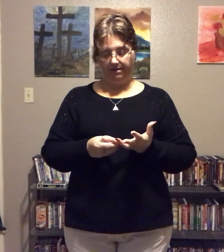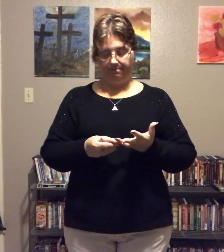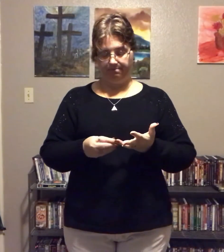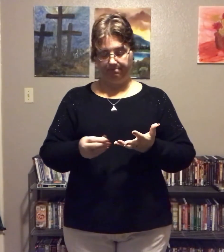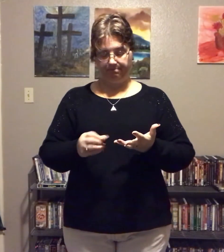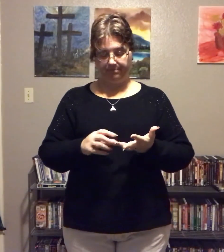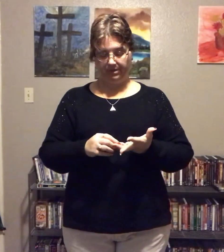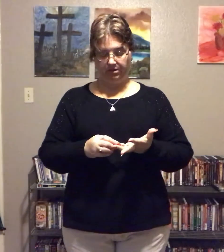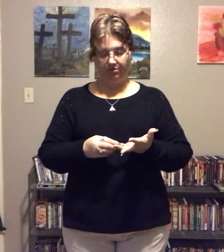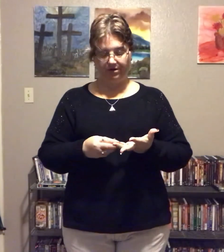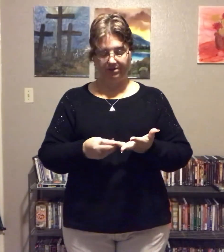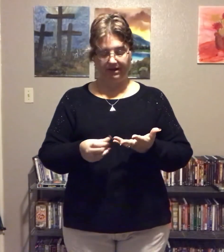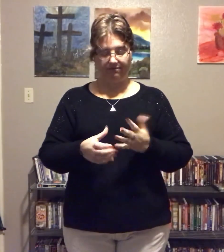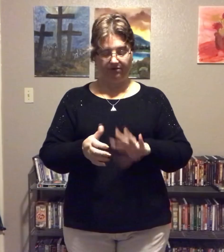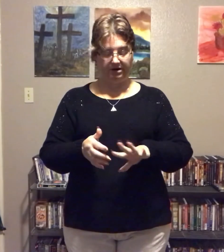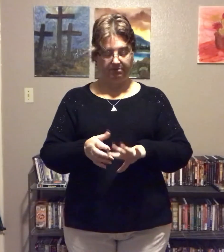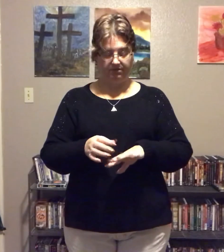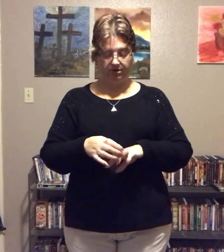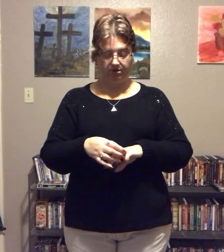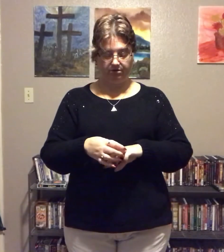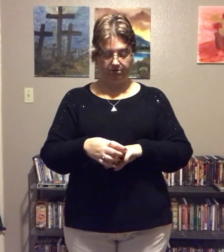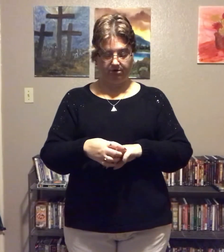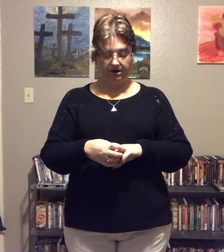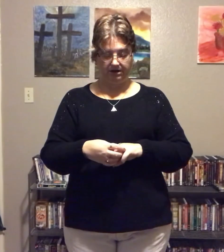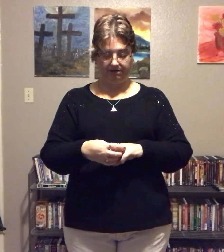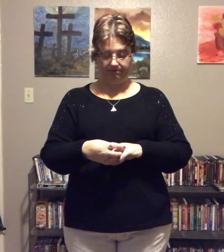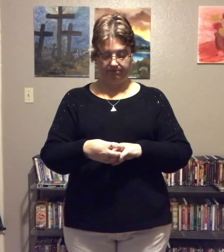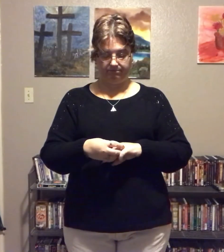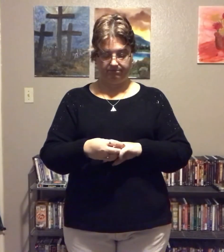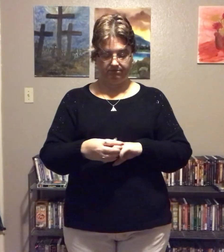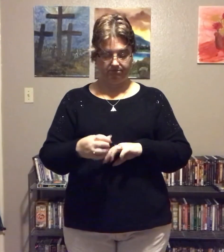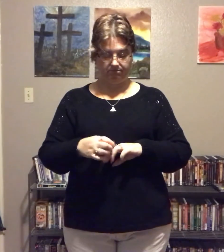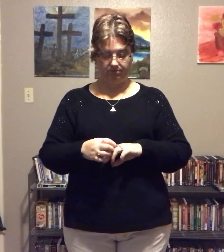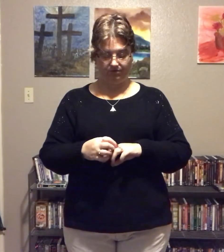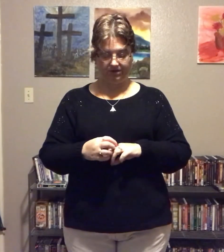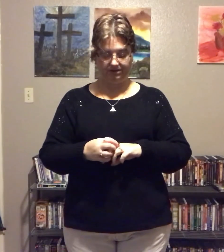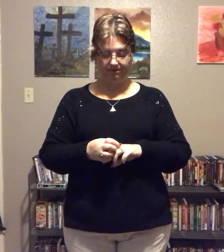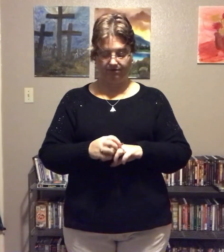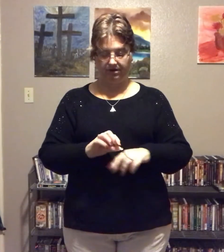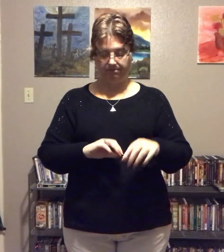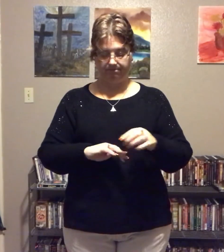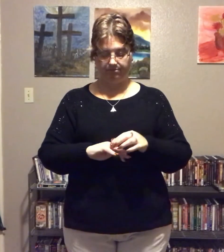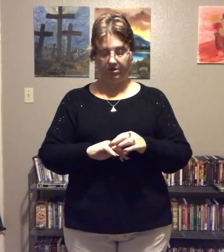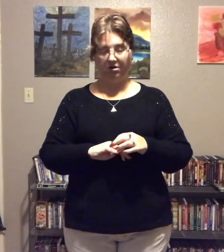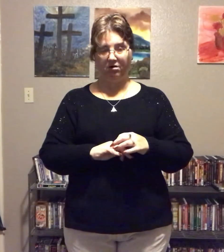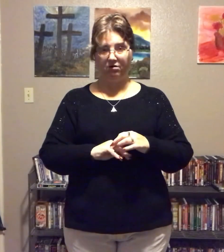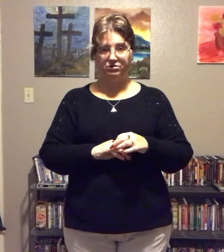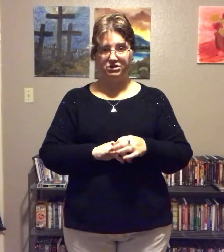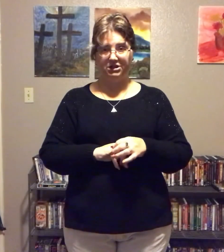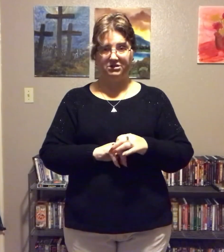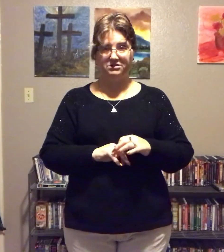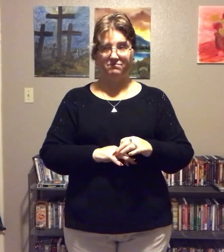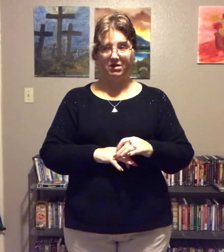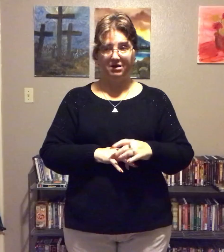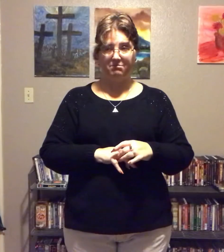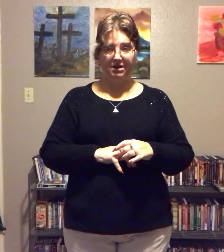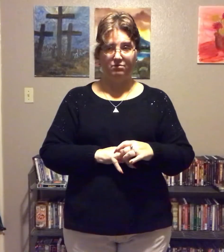Anyway, you've got that freedom if you go to the weigh down. You've got that freedom. All chains of man-made